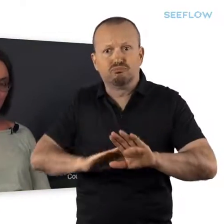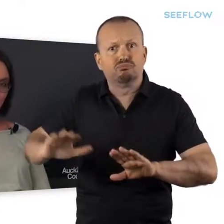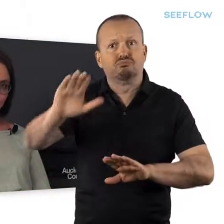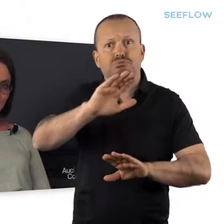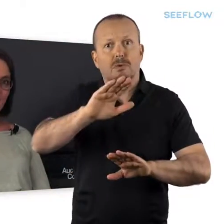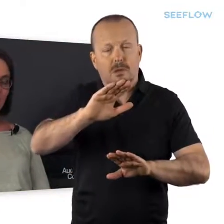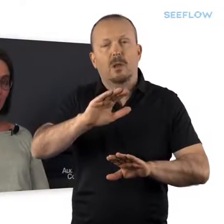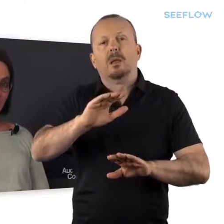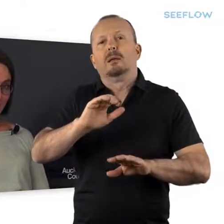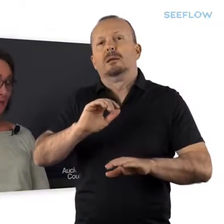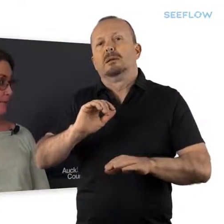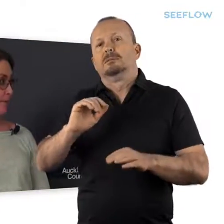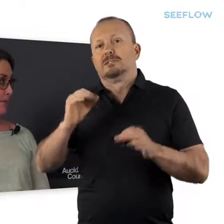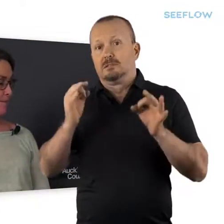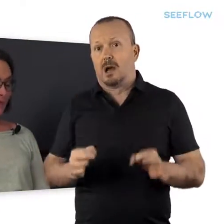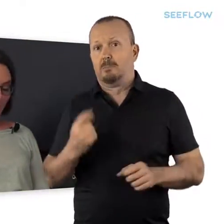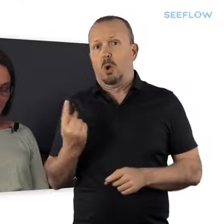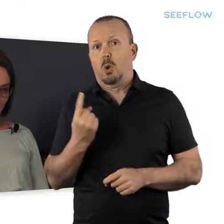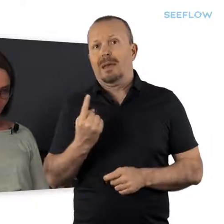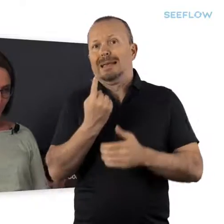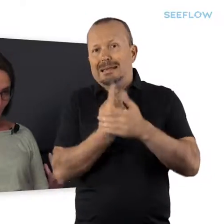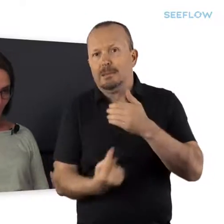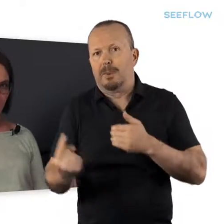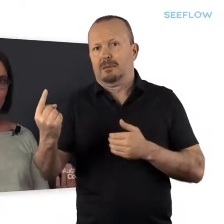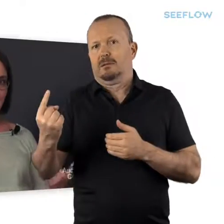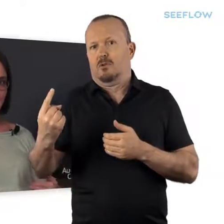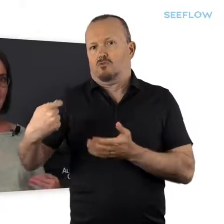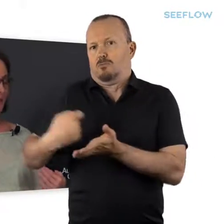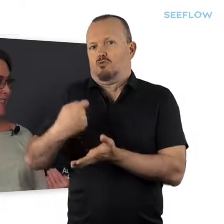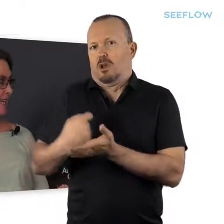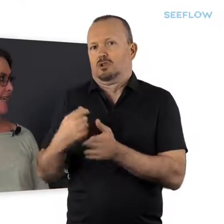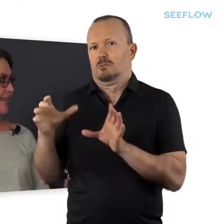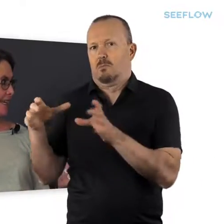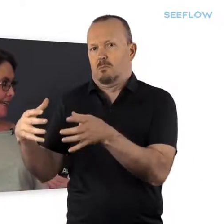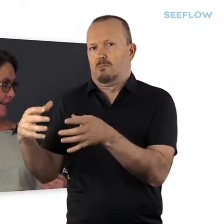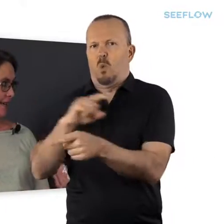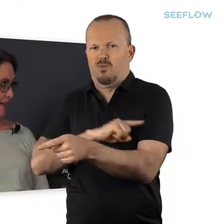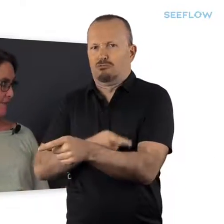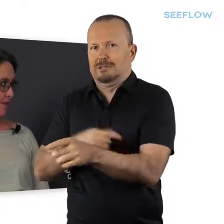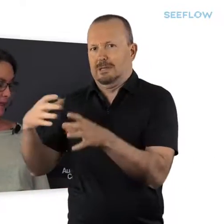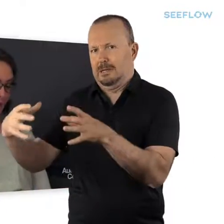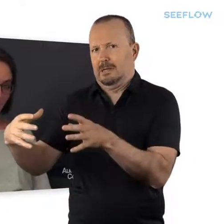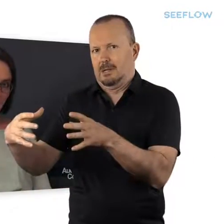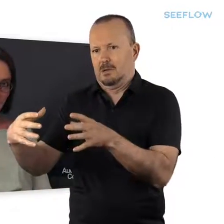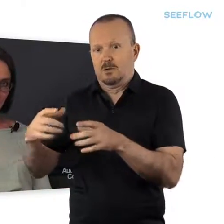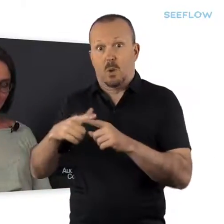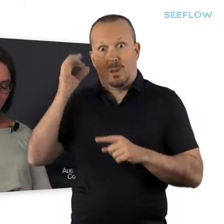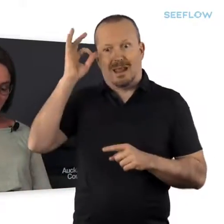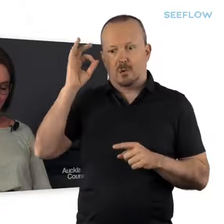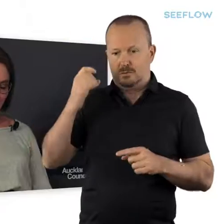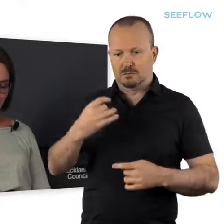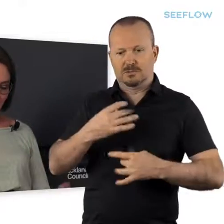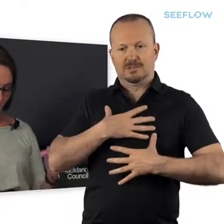Remuneration Authority, which is an independent body. So the council doesn't have a say in the way the